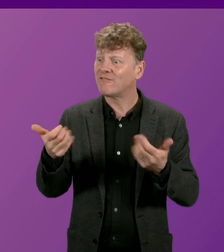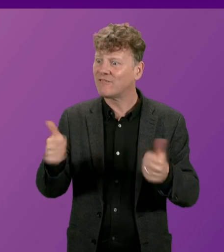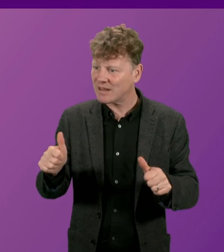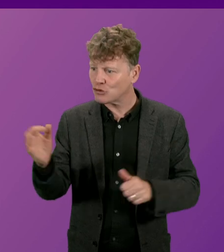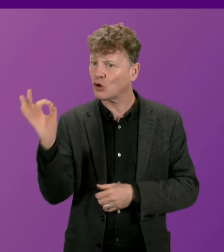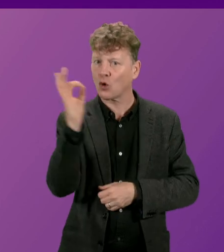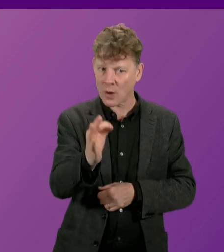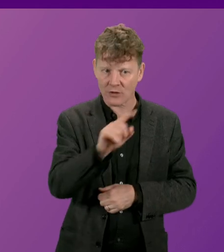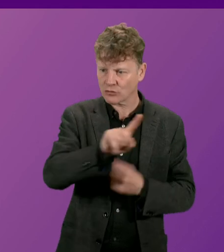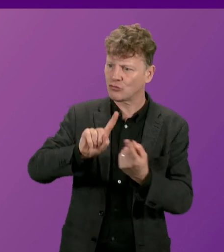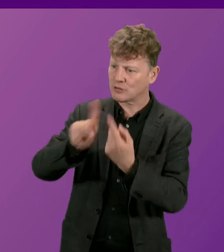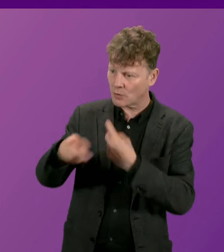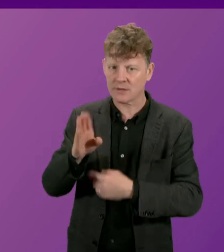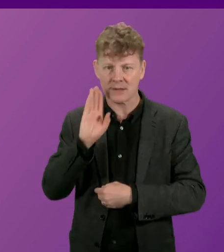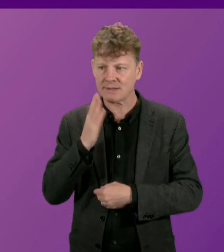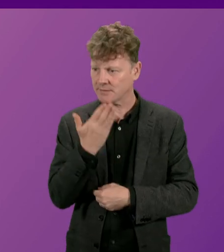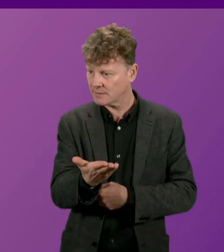would like to hear the response. First Minister.